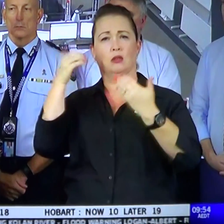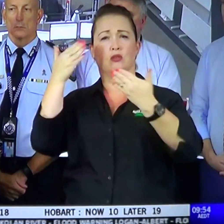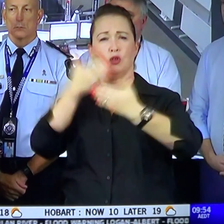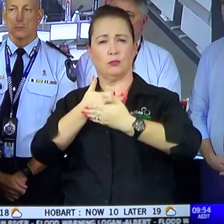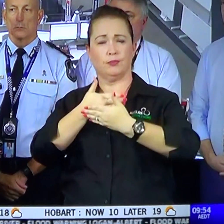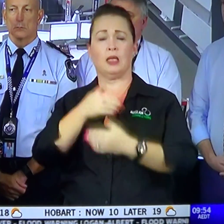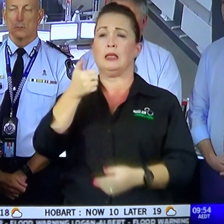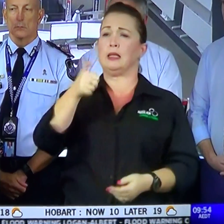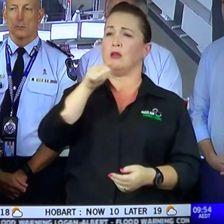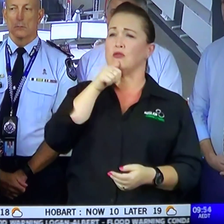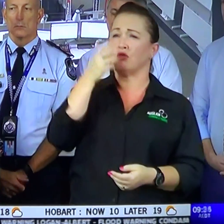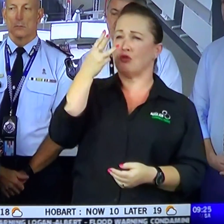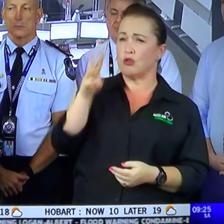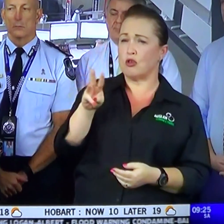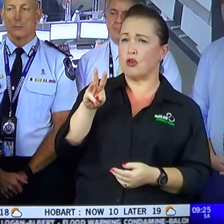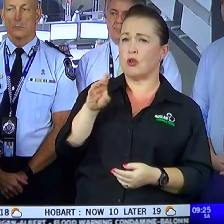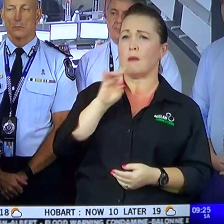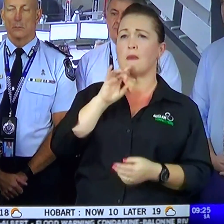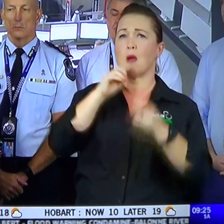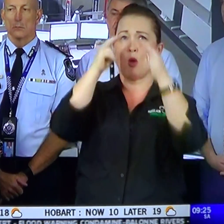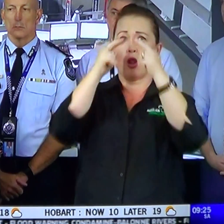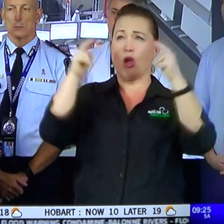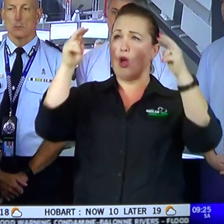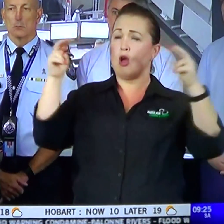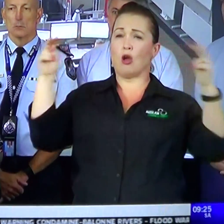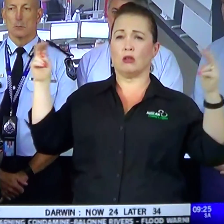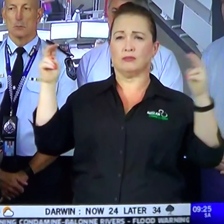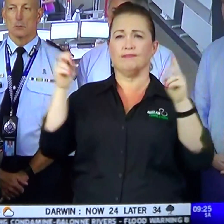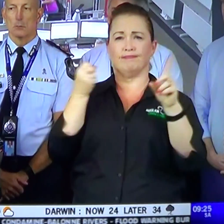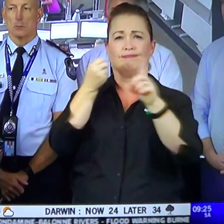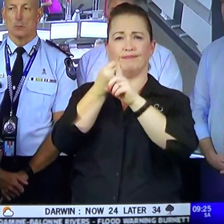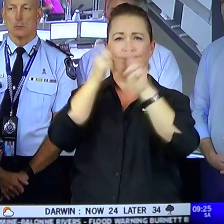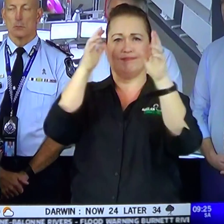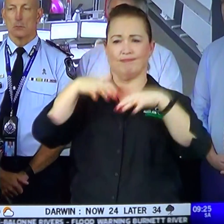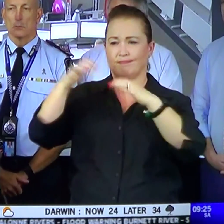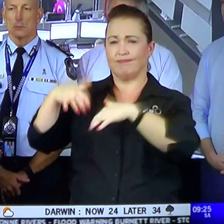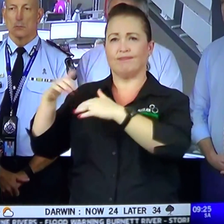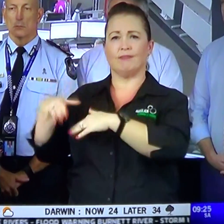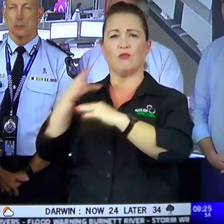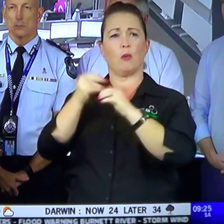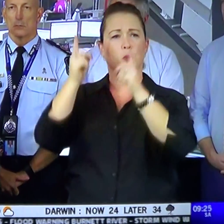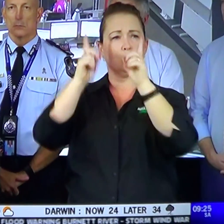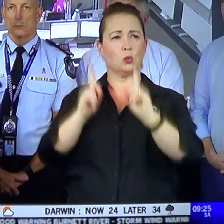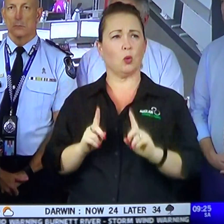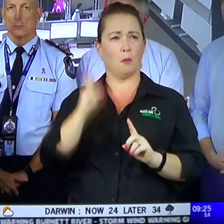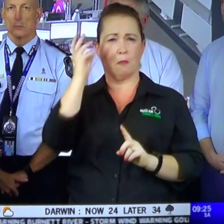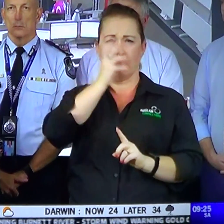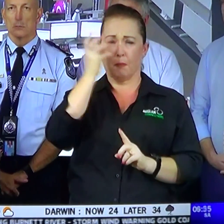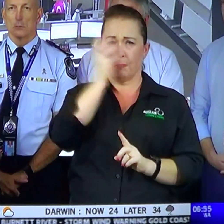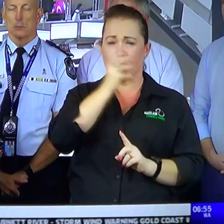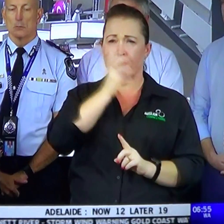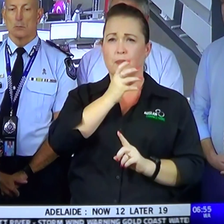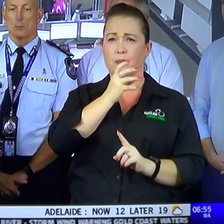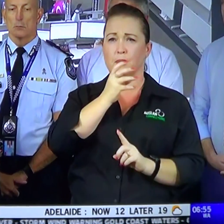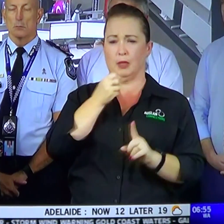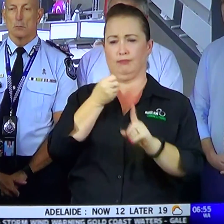630 power lines were affected as part of the storm system, the severe storm system that we saw